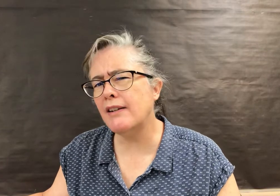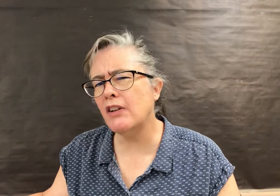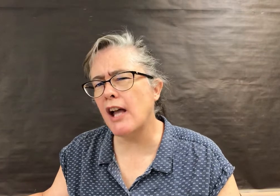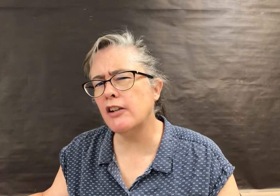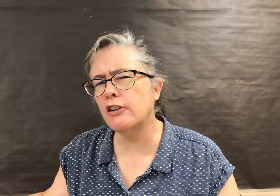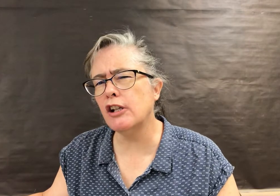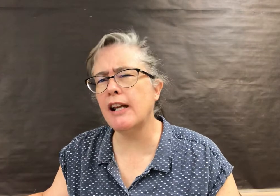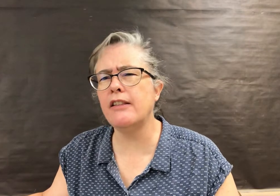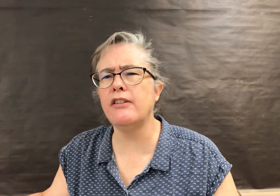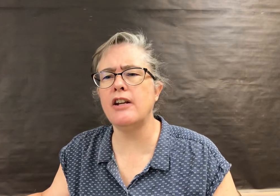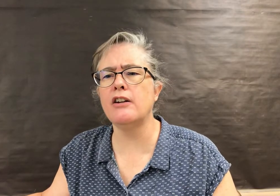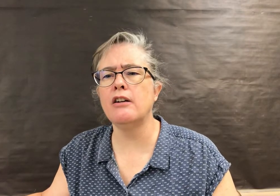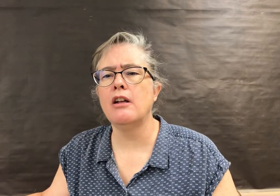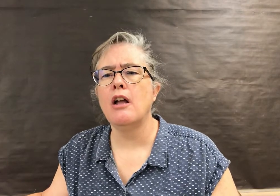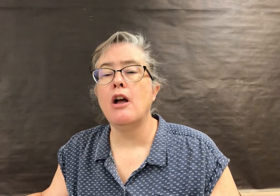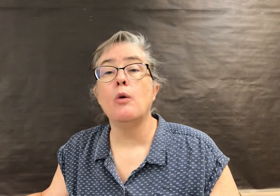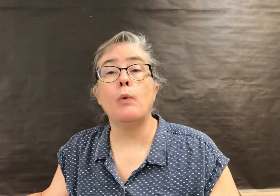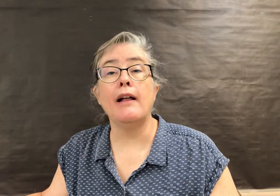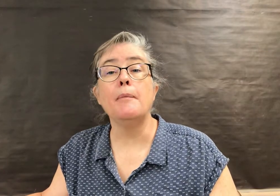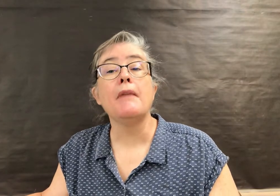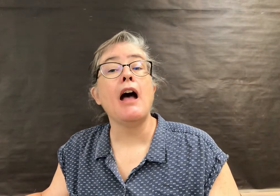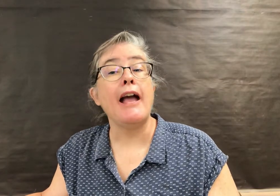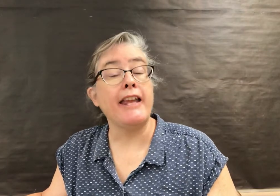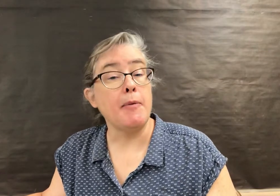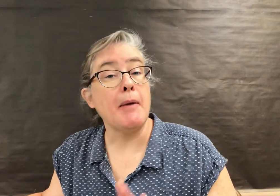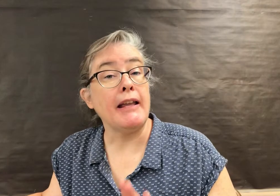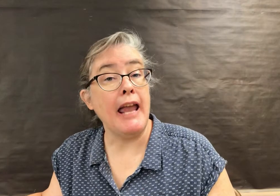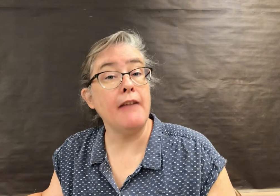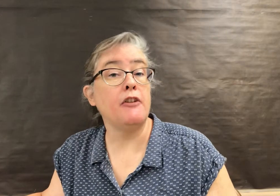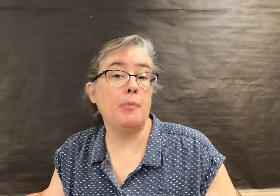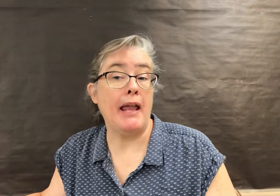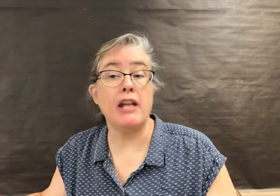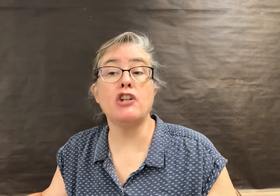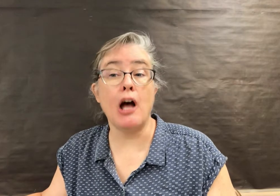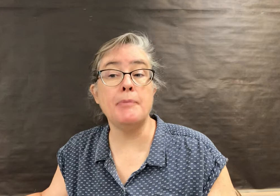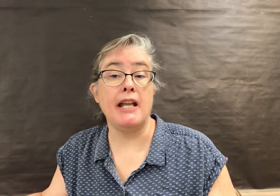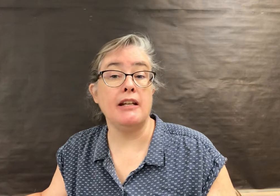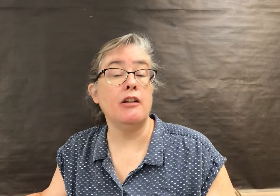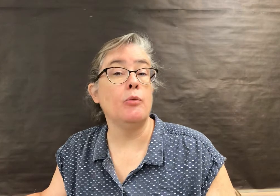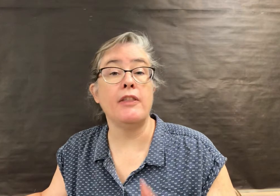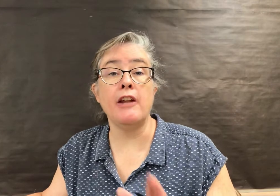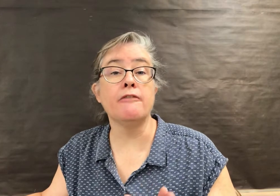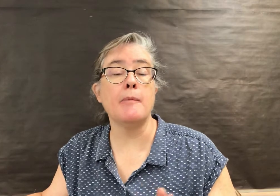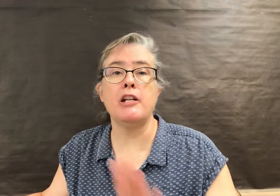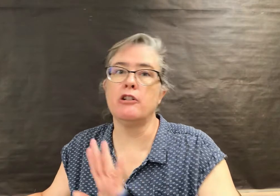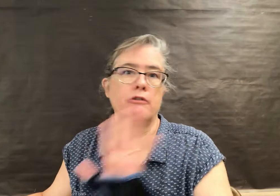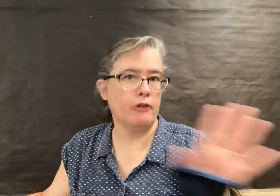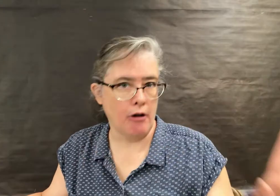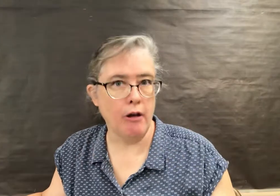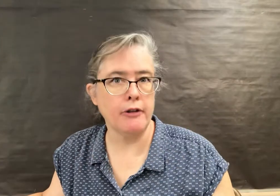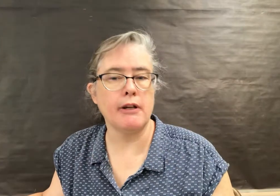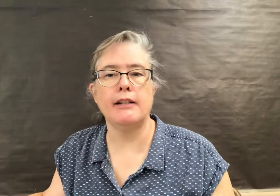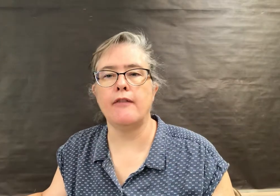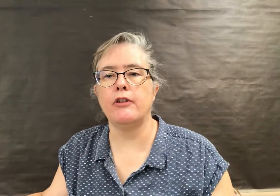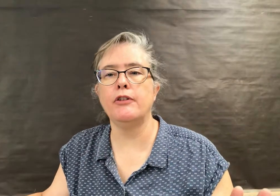did science look like this year? Well, I kept my Canvas page updated with information for all the grade levels.